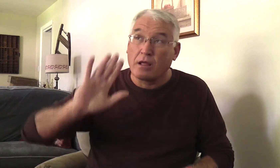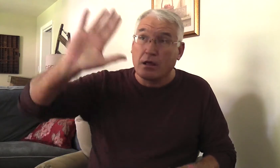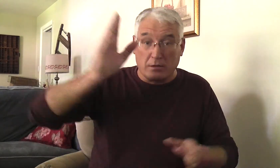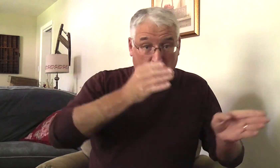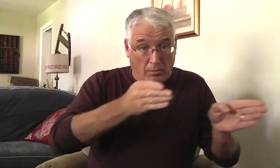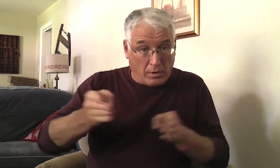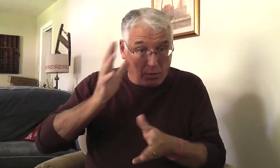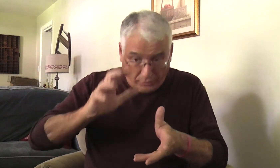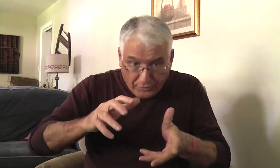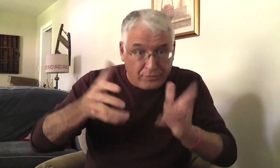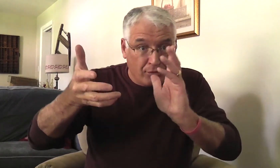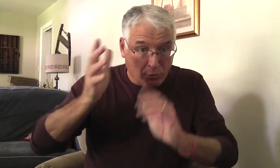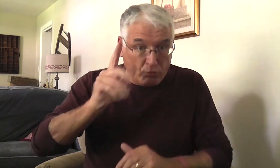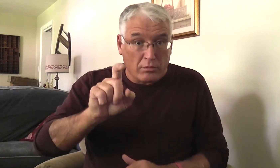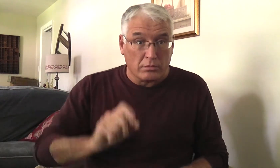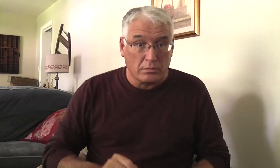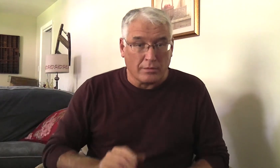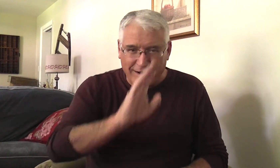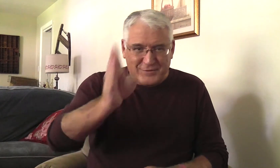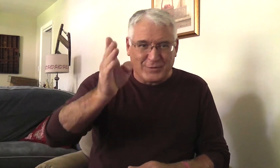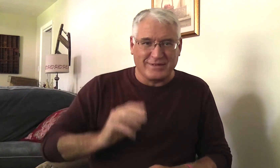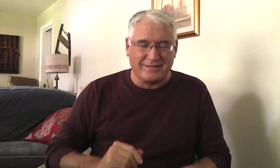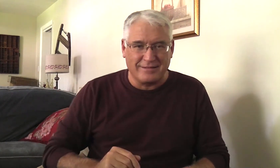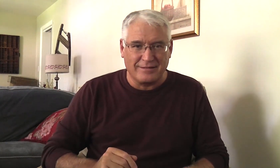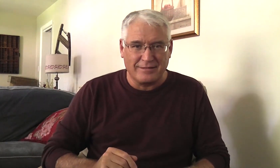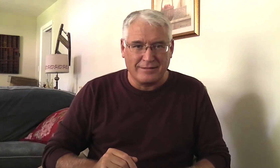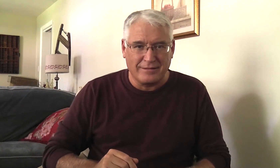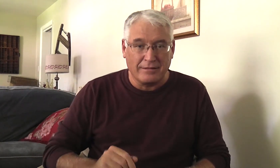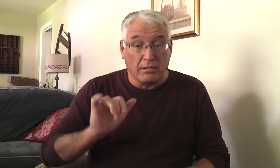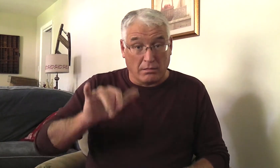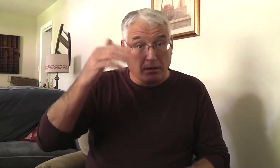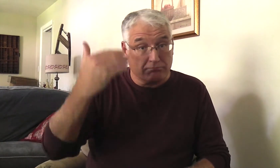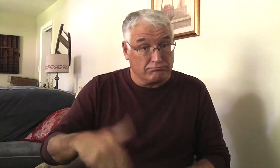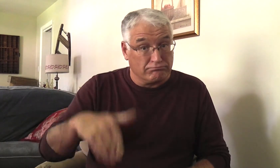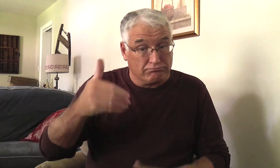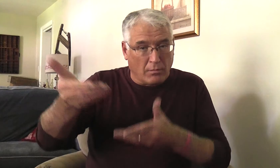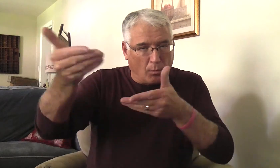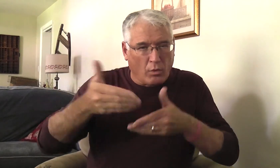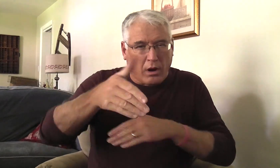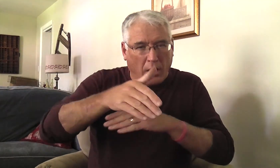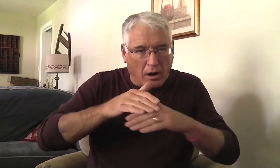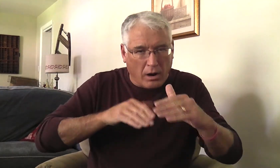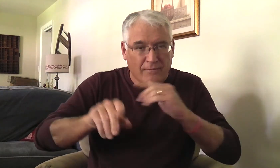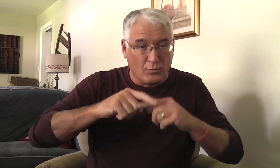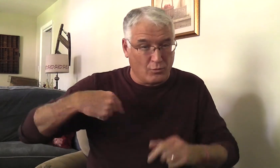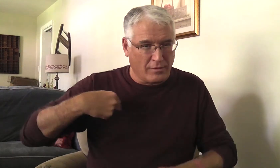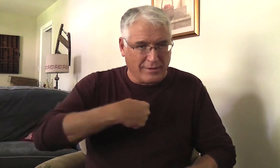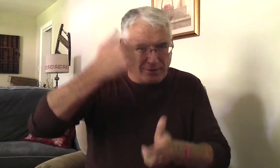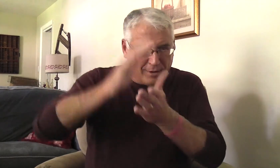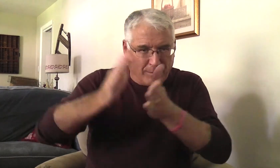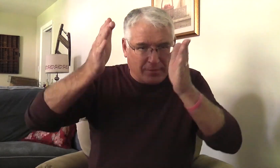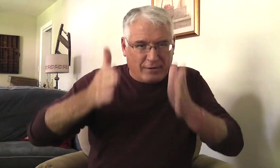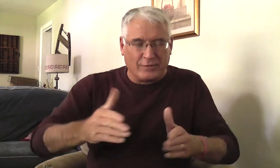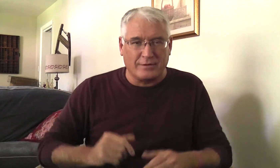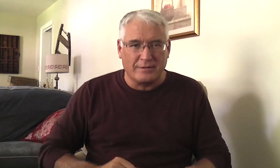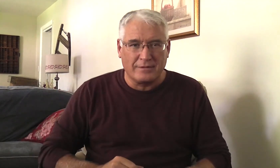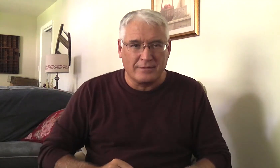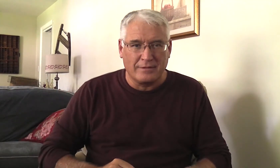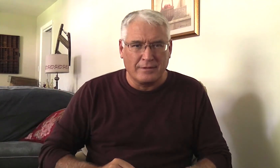in history. Was he going to let anything mess it up? Of course not. Wow. We are given such comfort from